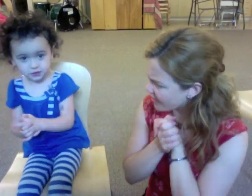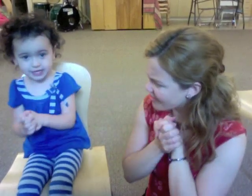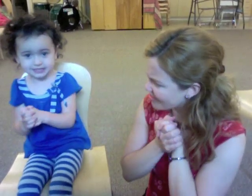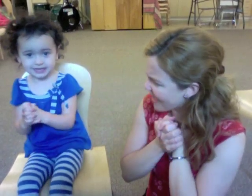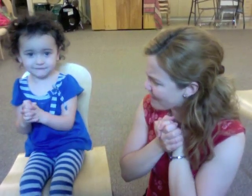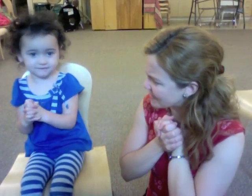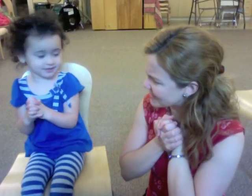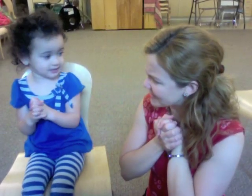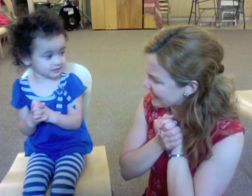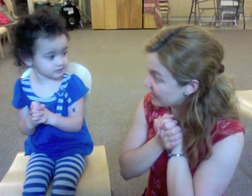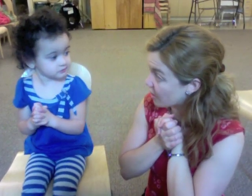that mosquito.